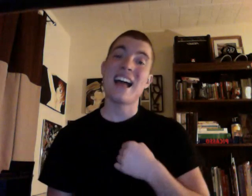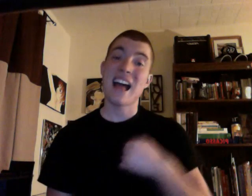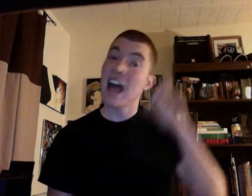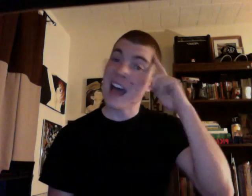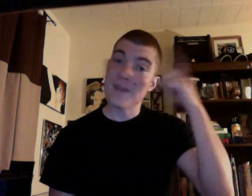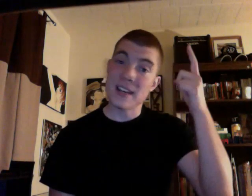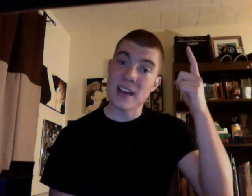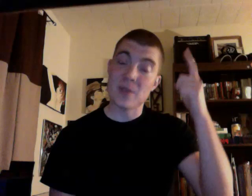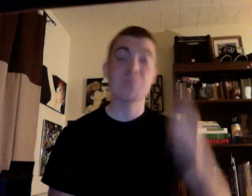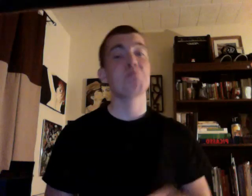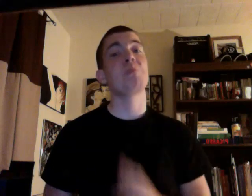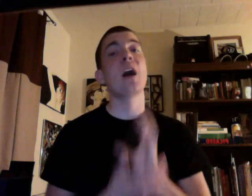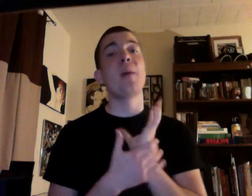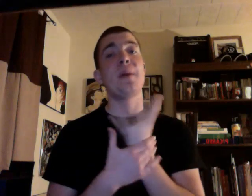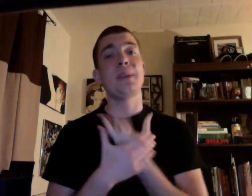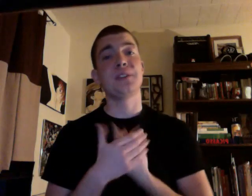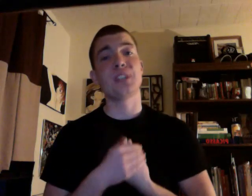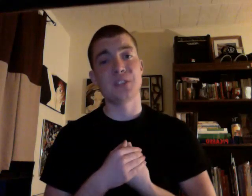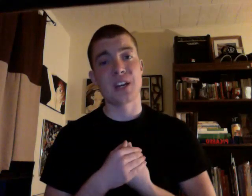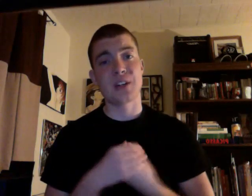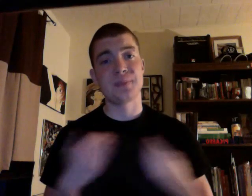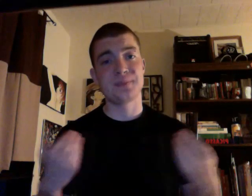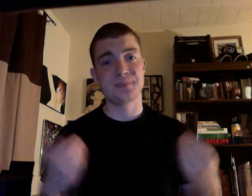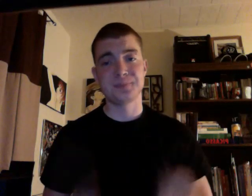I find out about being transgendered.